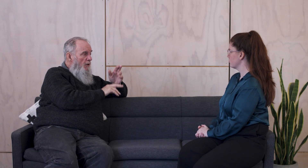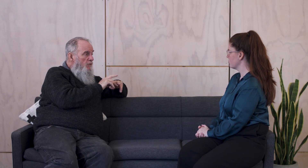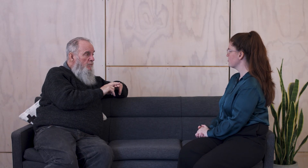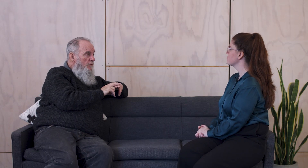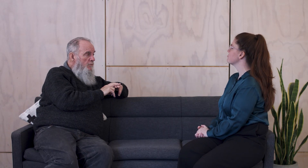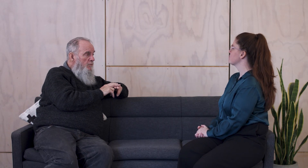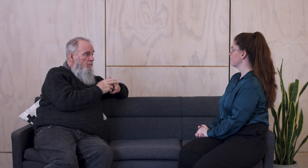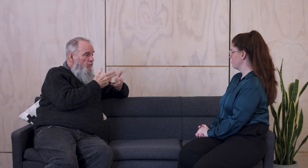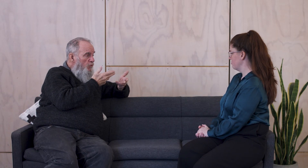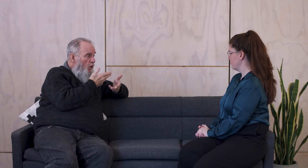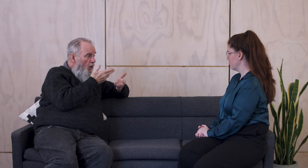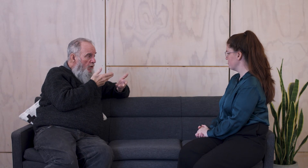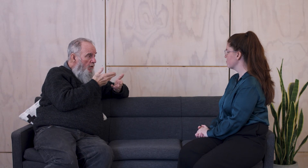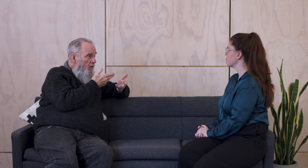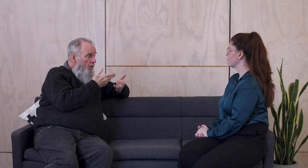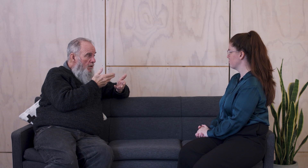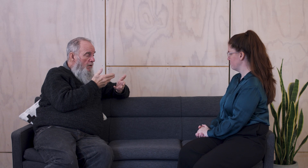grandparents, if they're still alive.